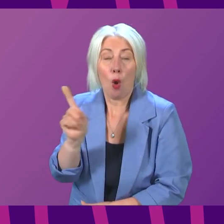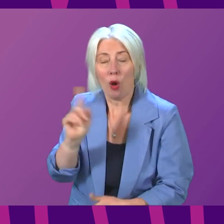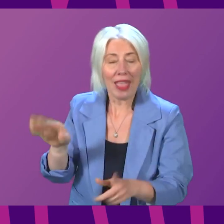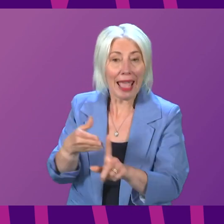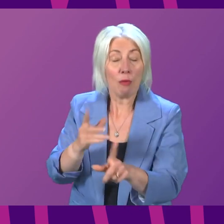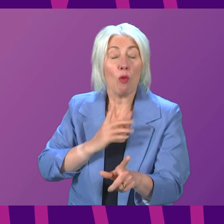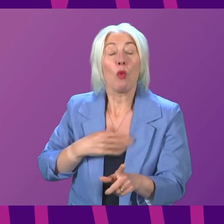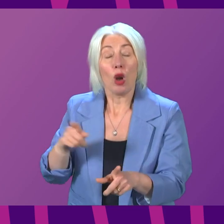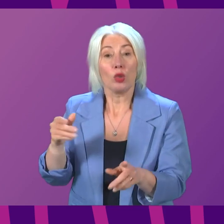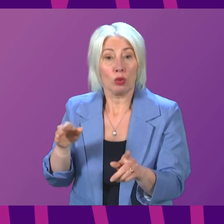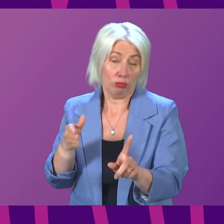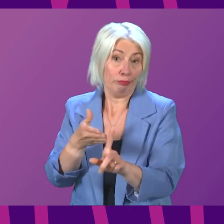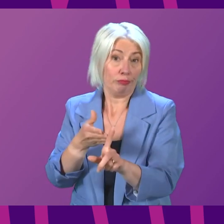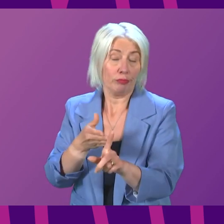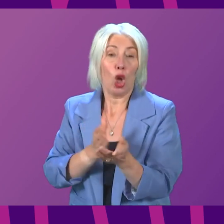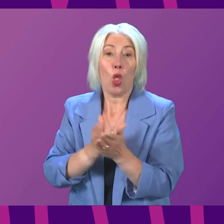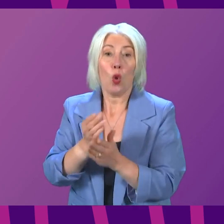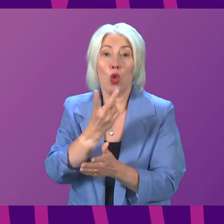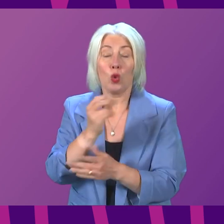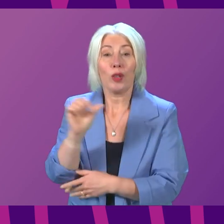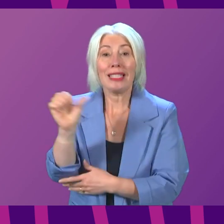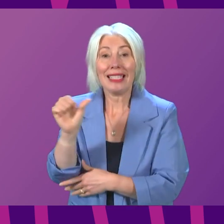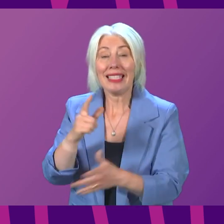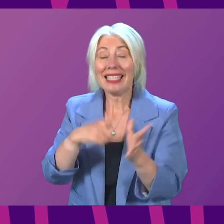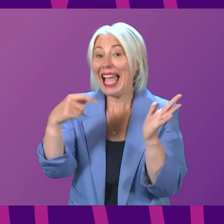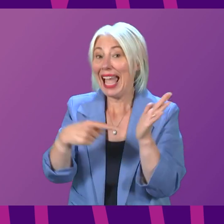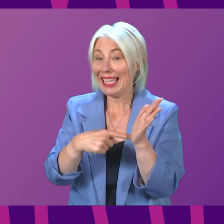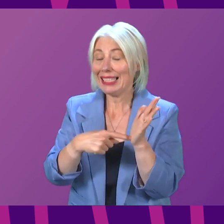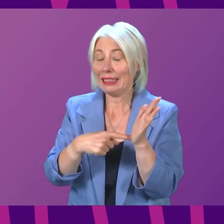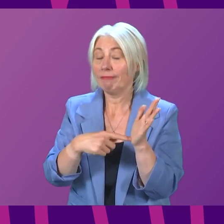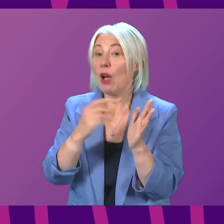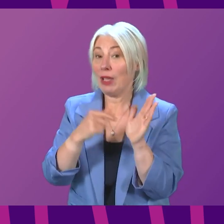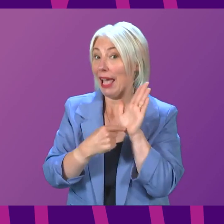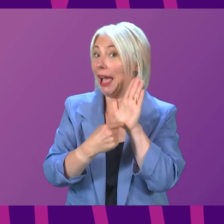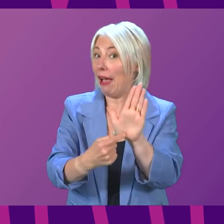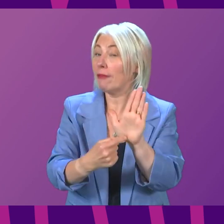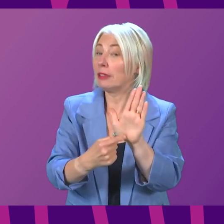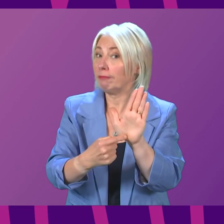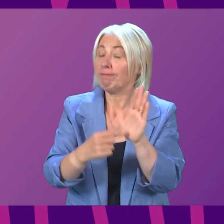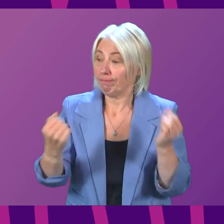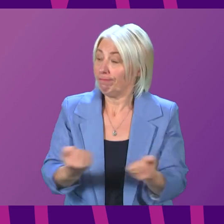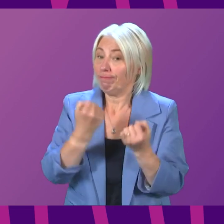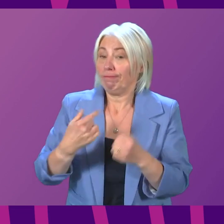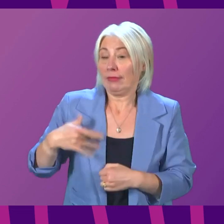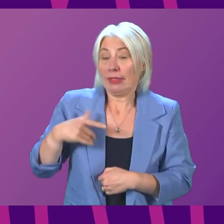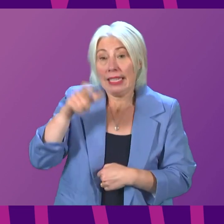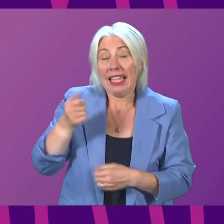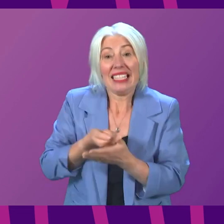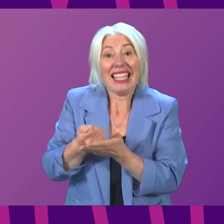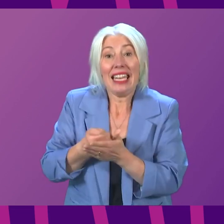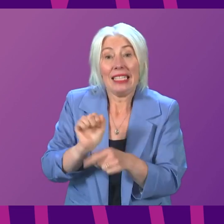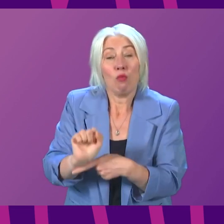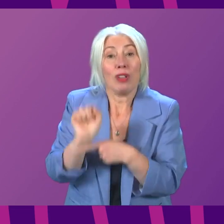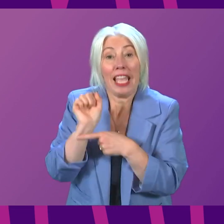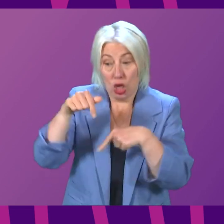it to. Through the 2016 Act, we already have the strongest tenancy protections here in